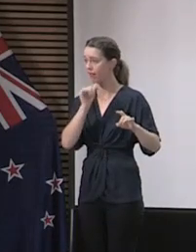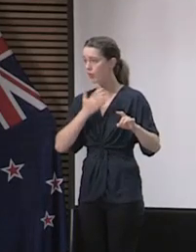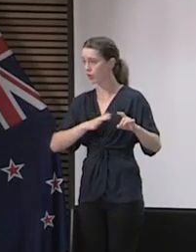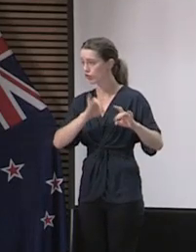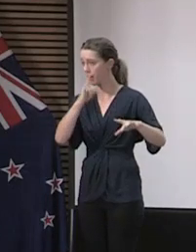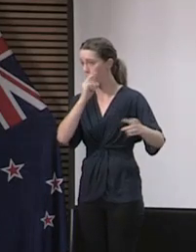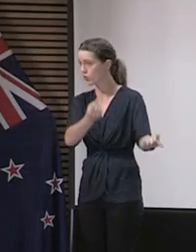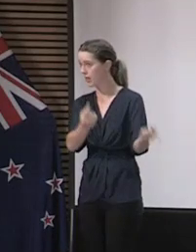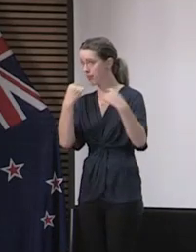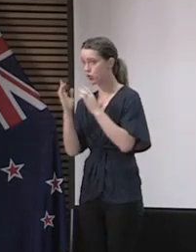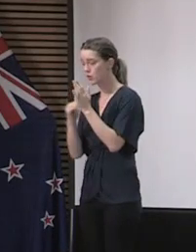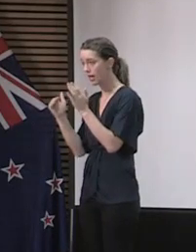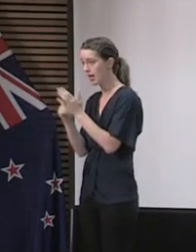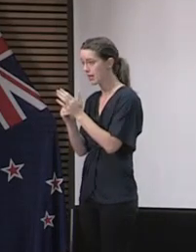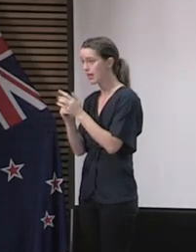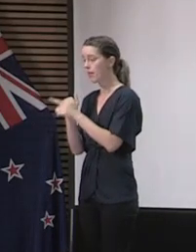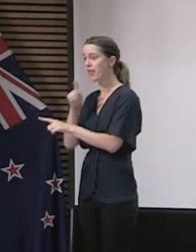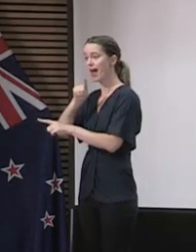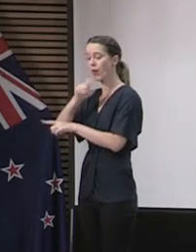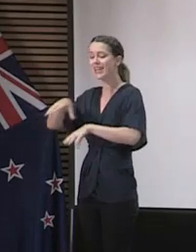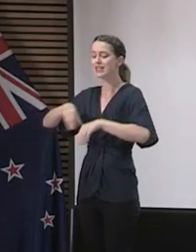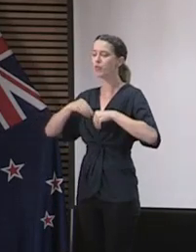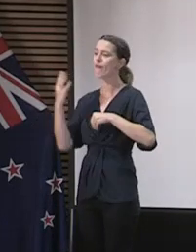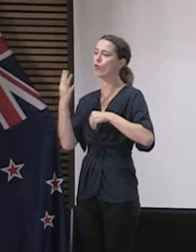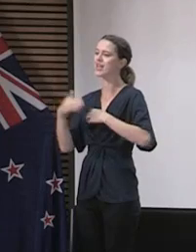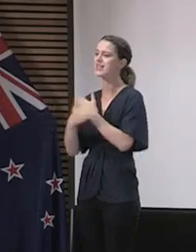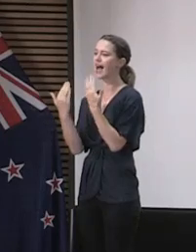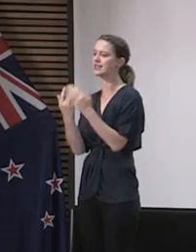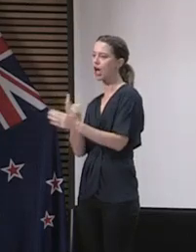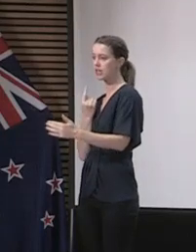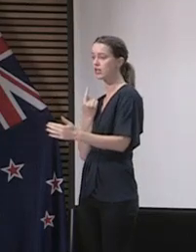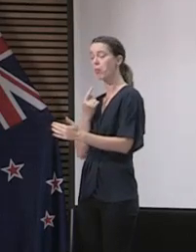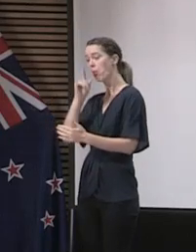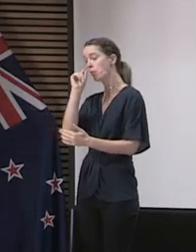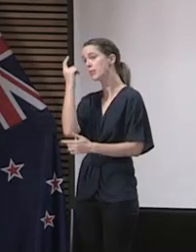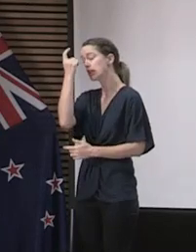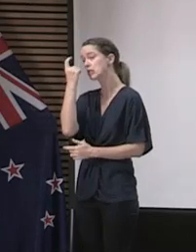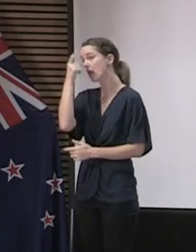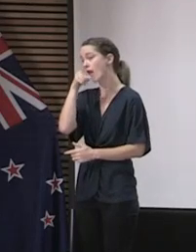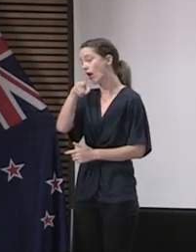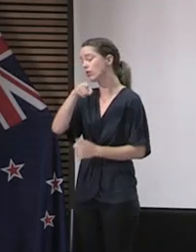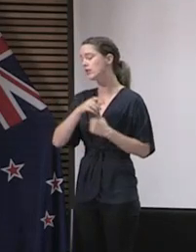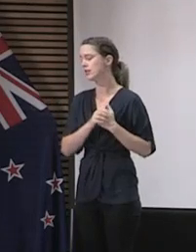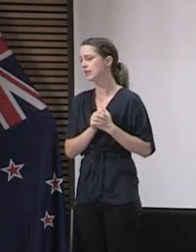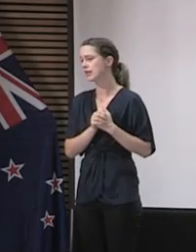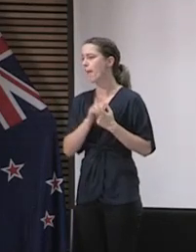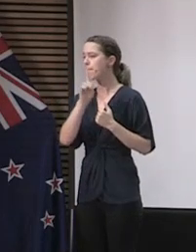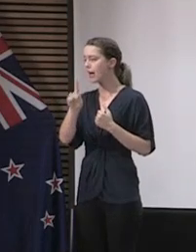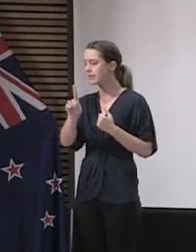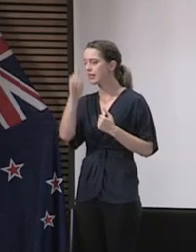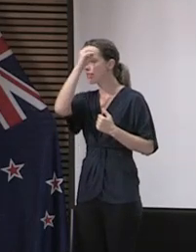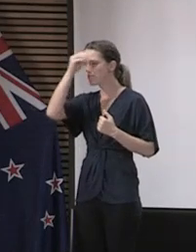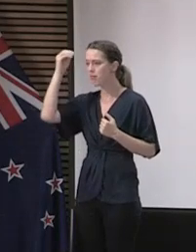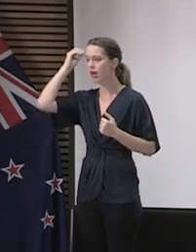currently who wish to come into New Zealand but are willing to quarantine themselves, then that is something that we could consider. We need to keep in mind, though,